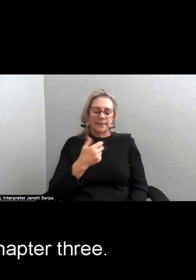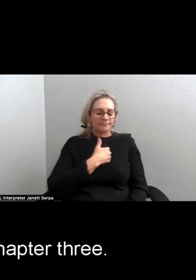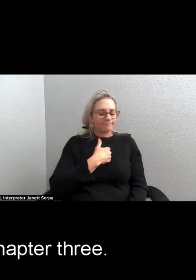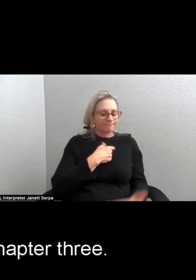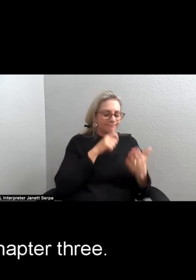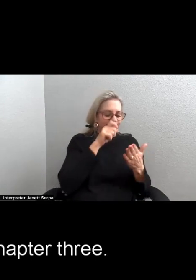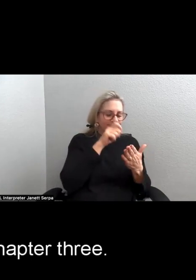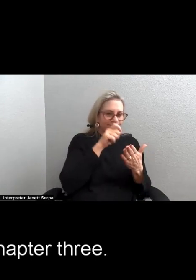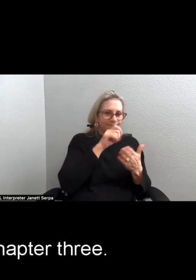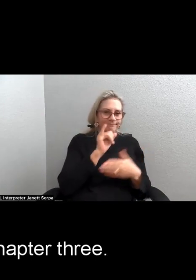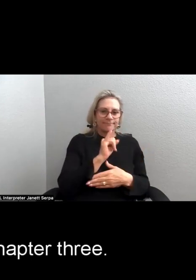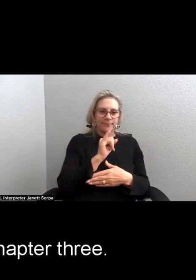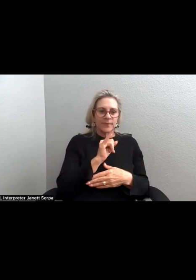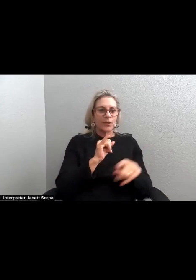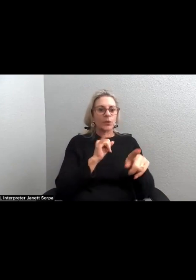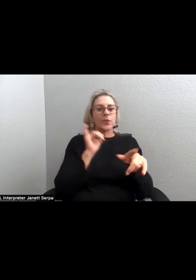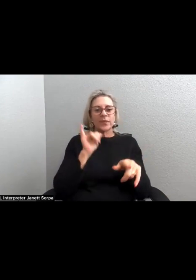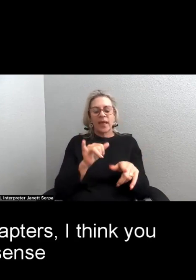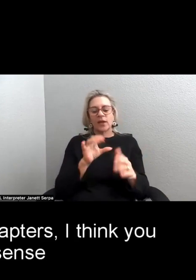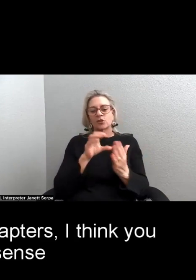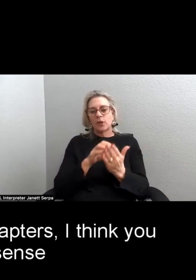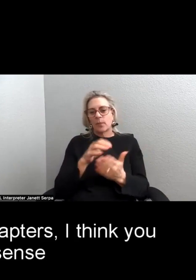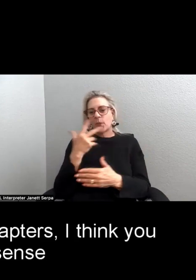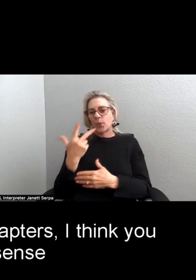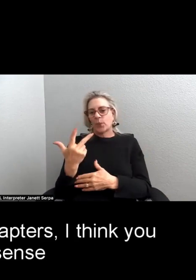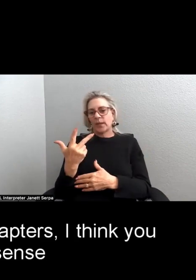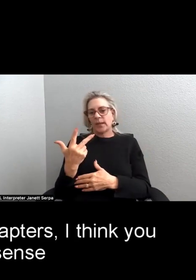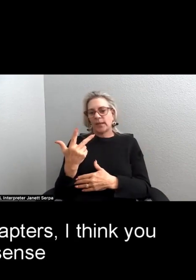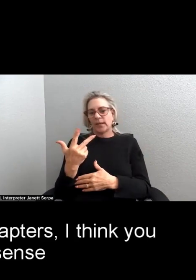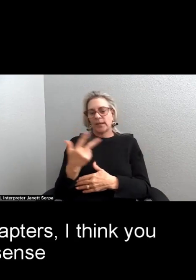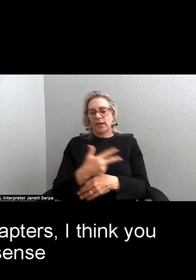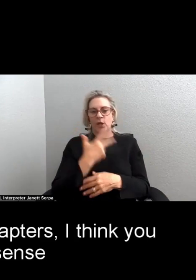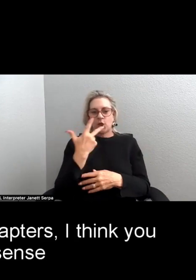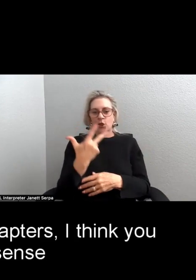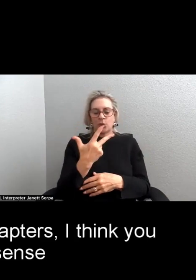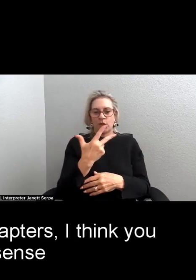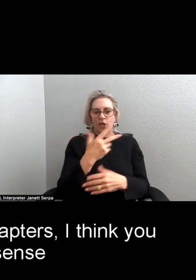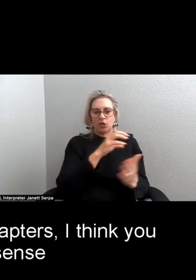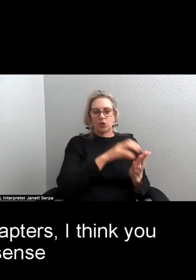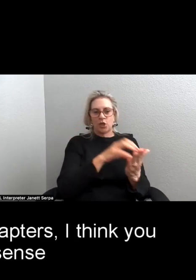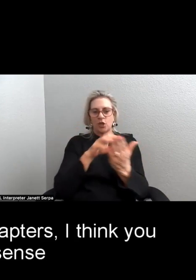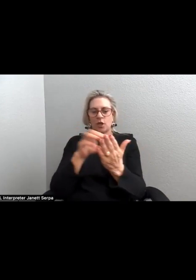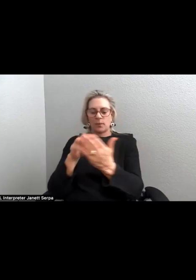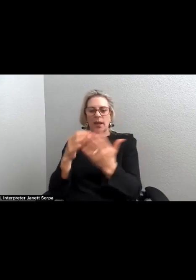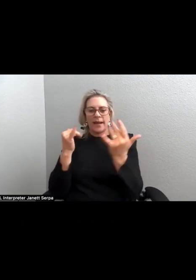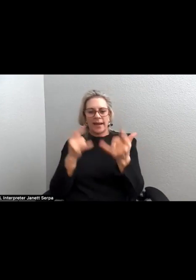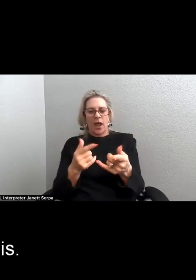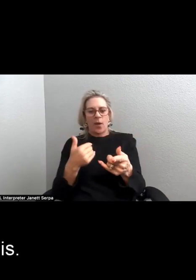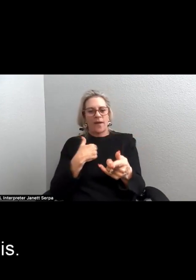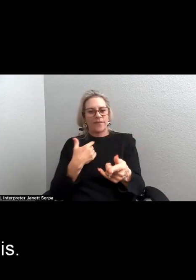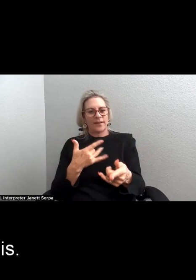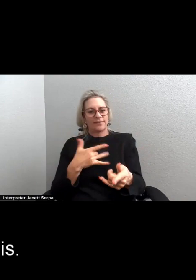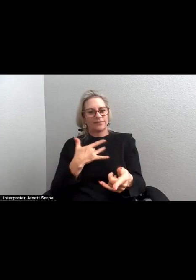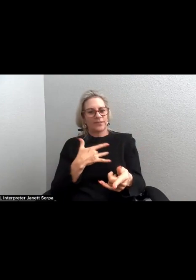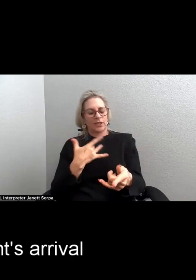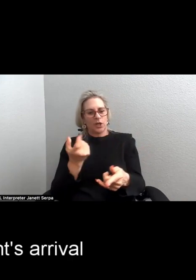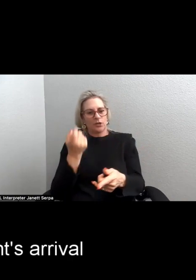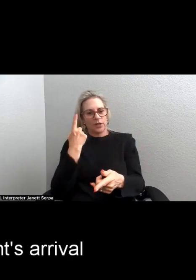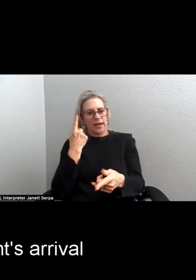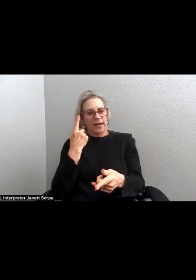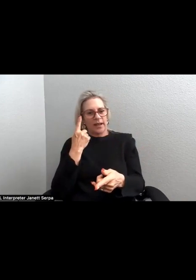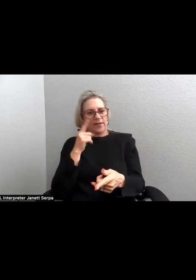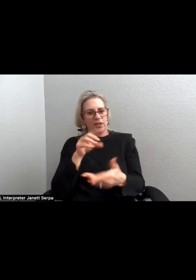So that was chapter three, and in just three chapters, I think you'll get a sense of the